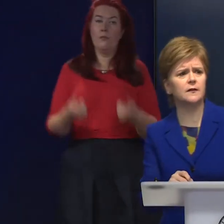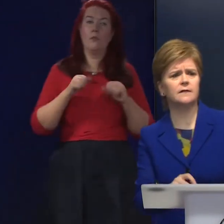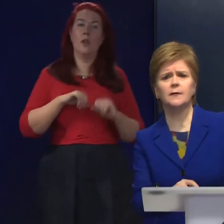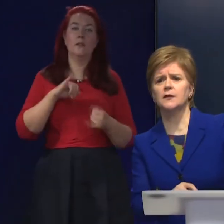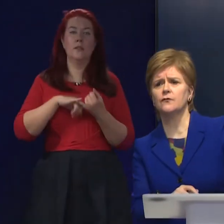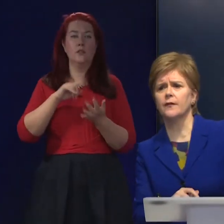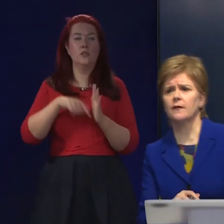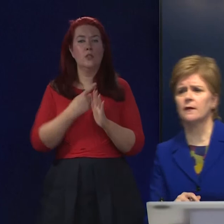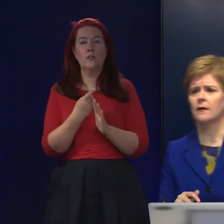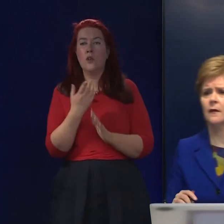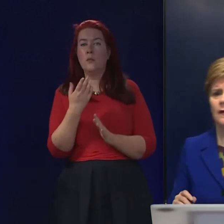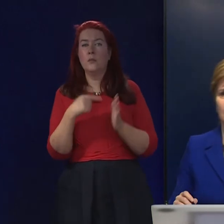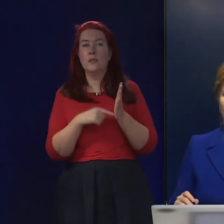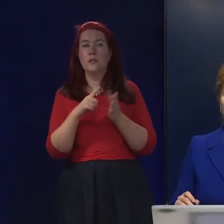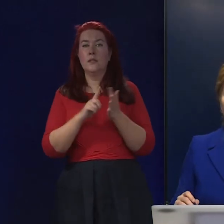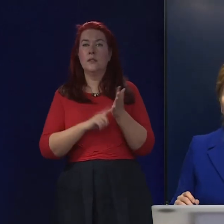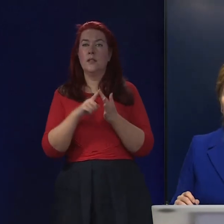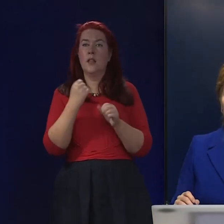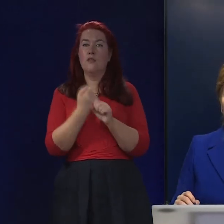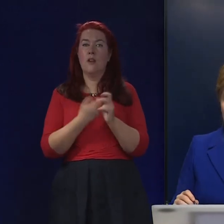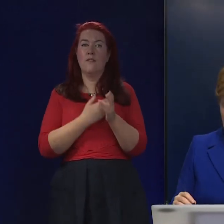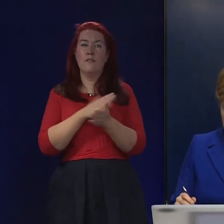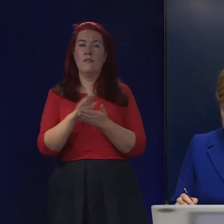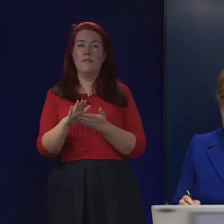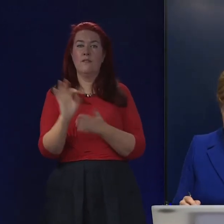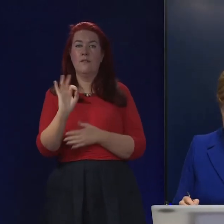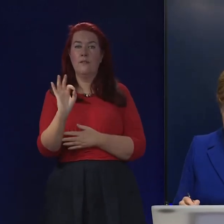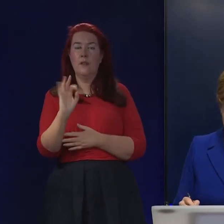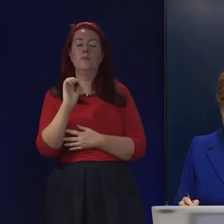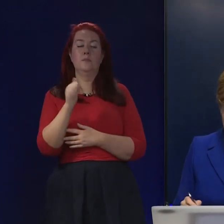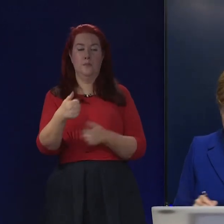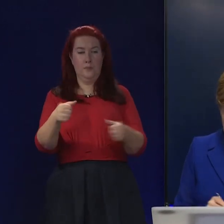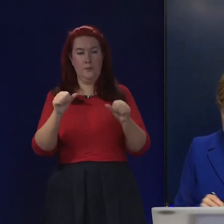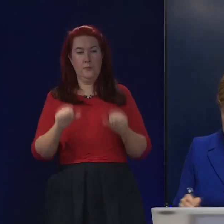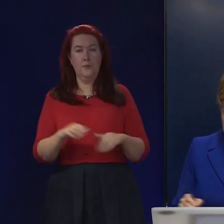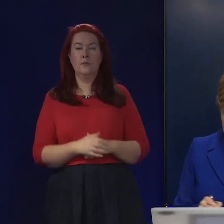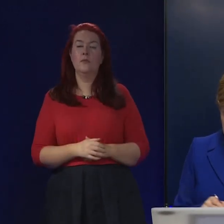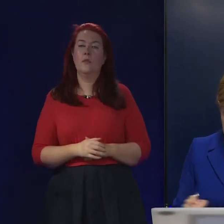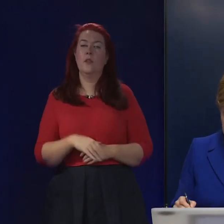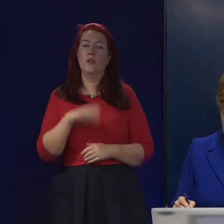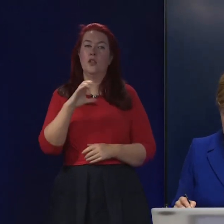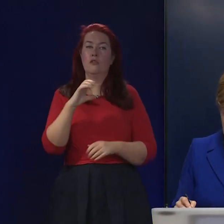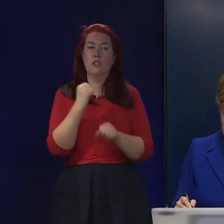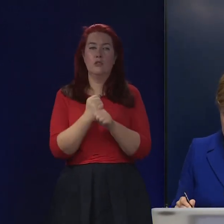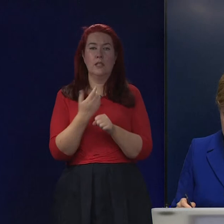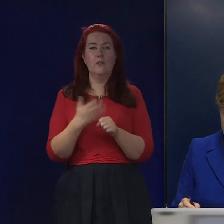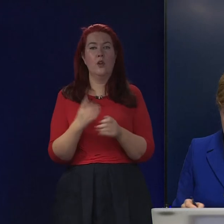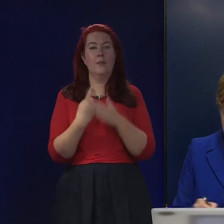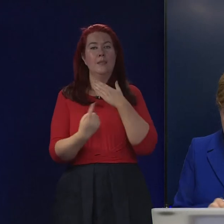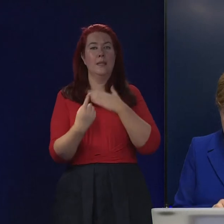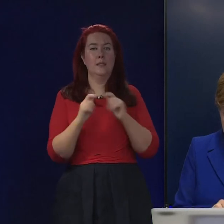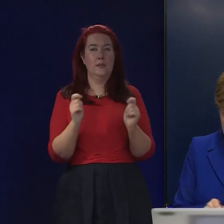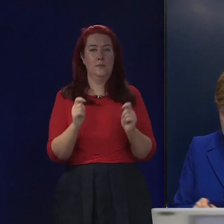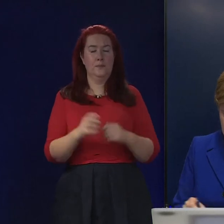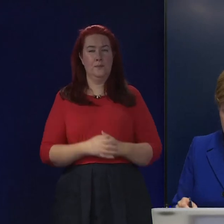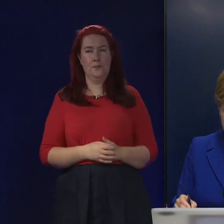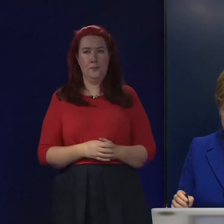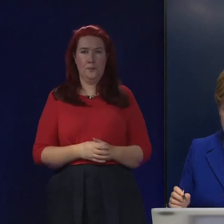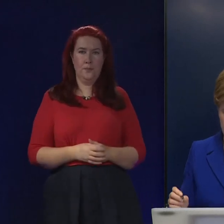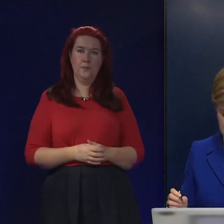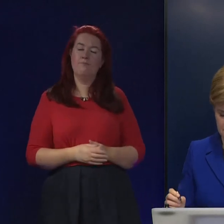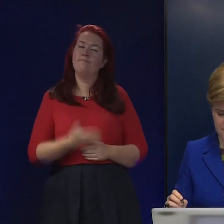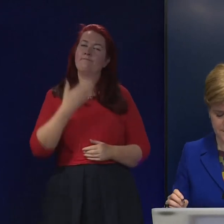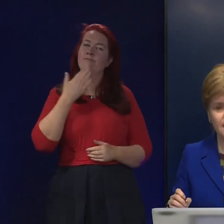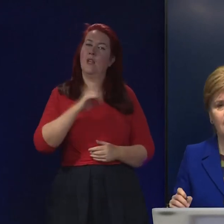also not seeing Simon, I don't think. Nope. In that case, I'll go to Chris Green from The Independent. Thanks, First